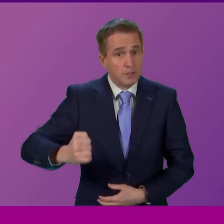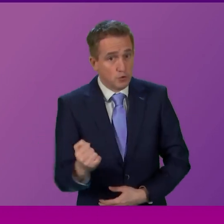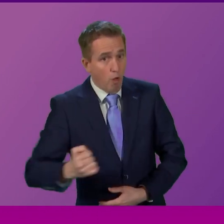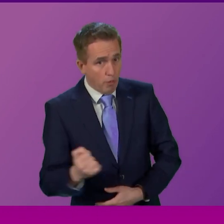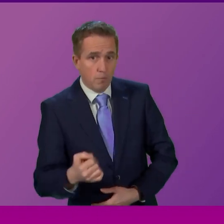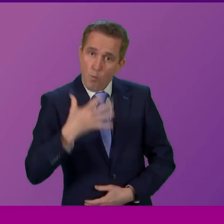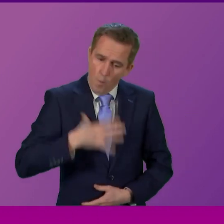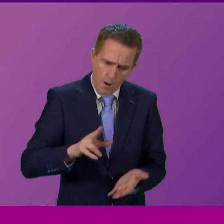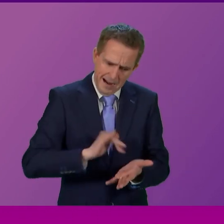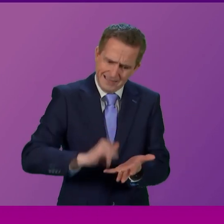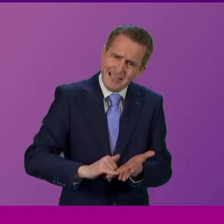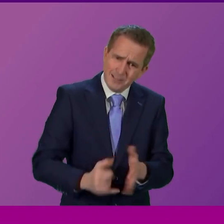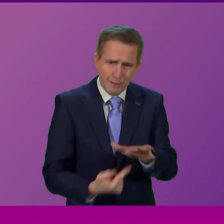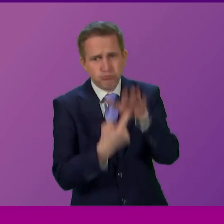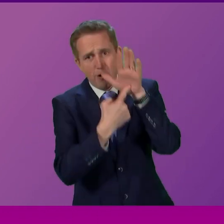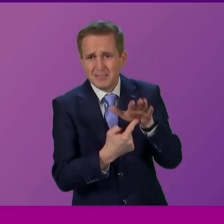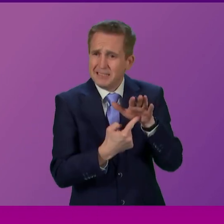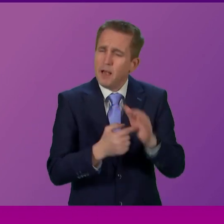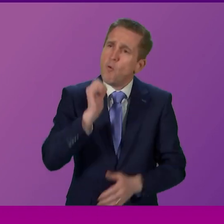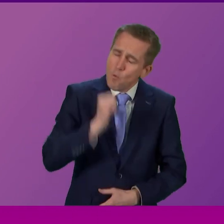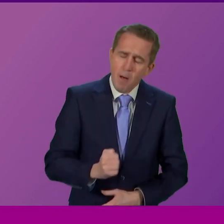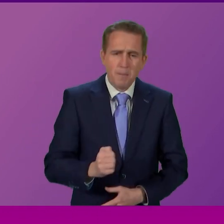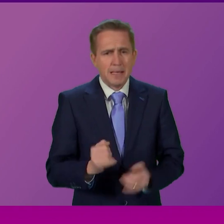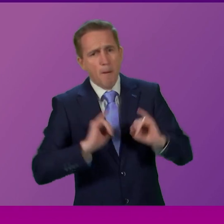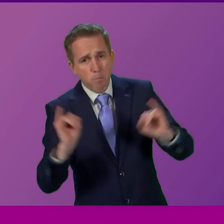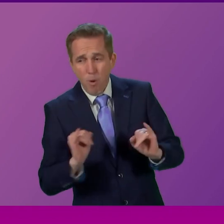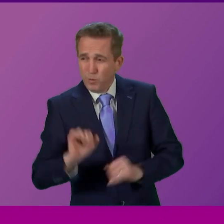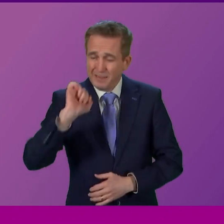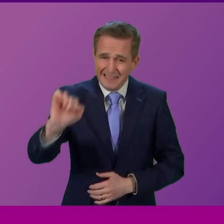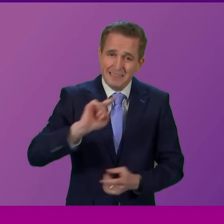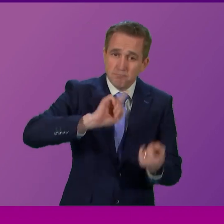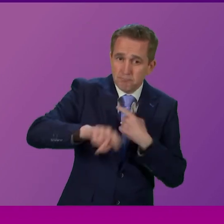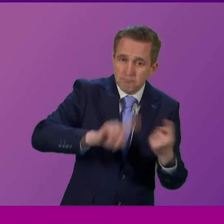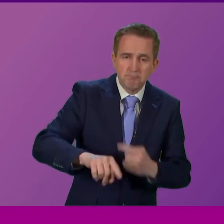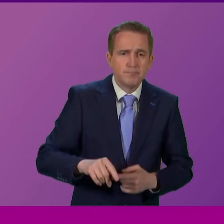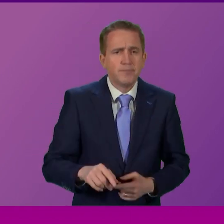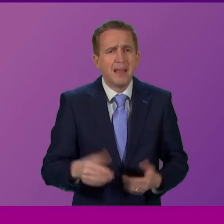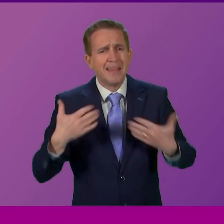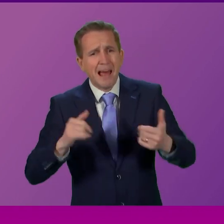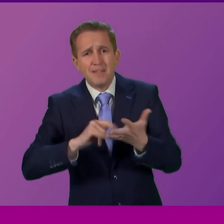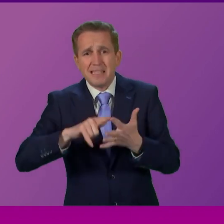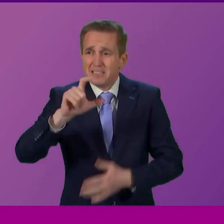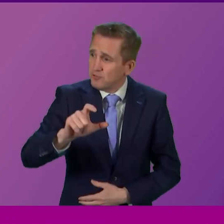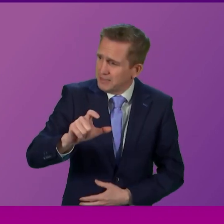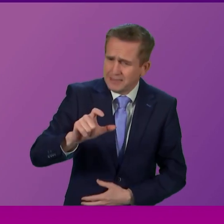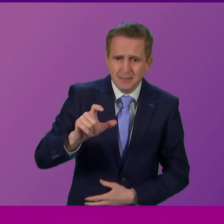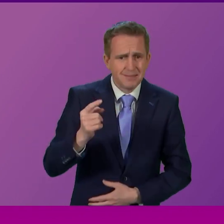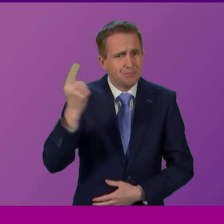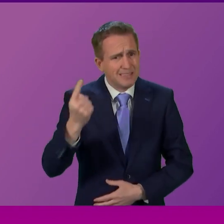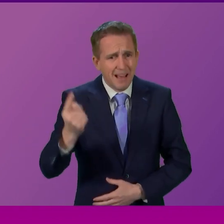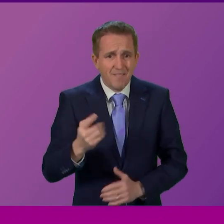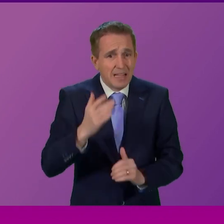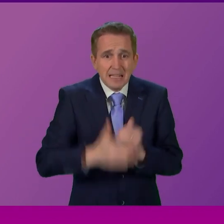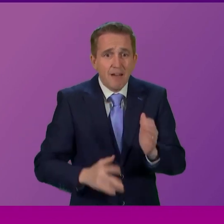and they will be appalled today. I simply cannot fathom why the Cabinet Secretary did not plan for, in his words,